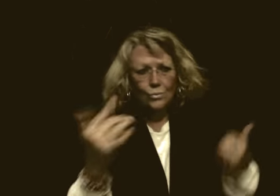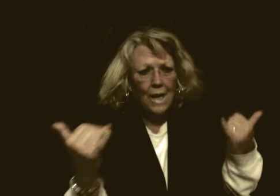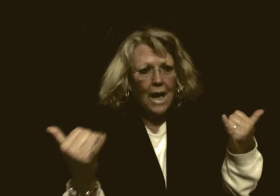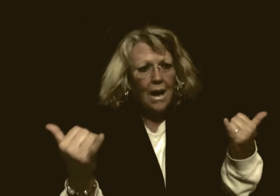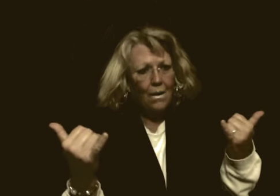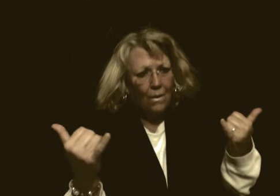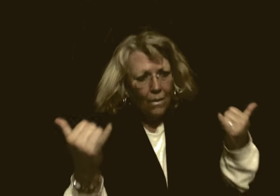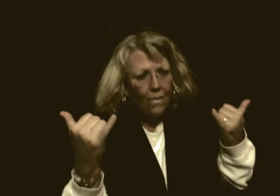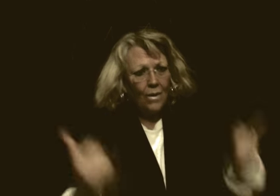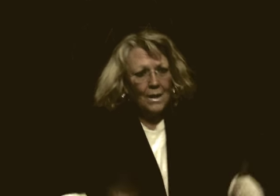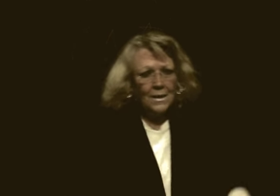now